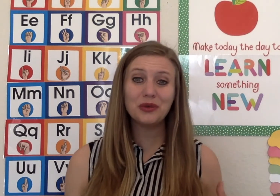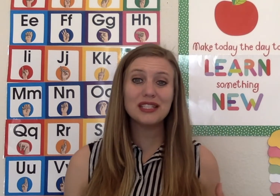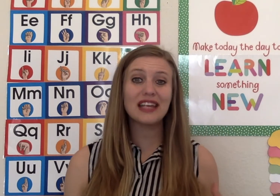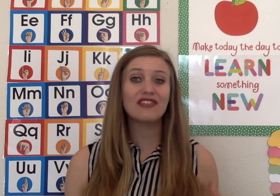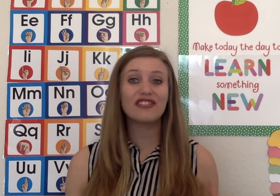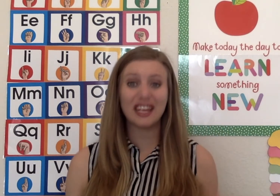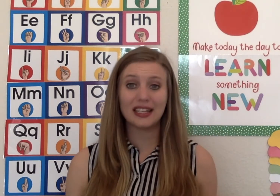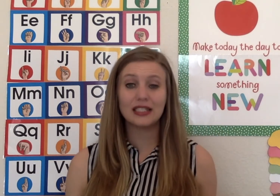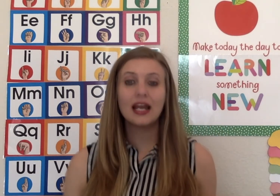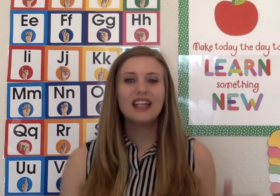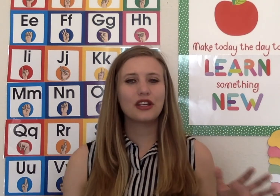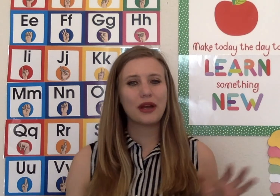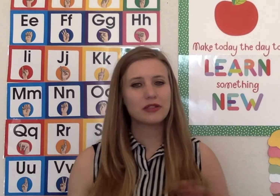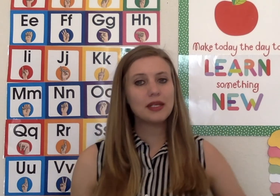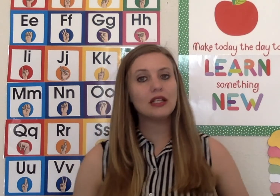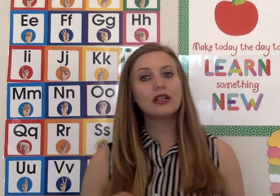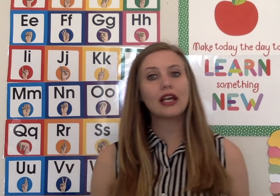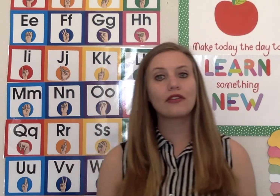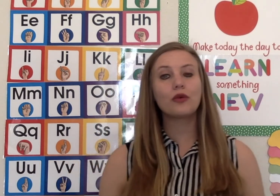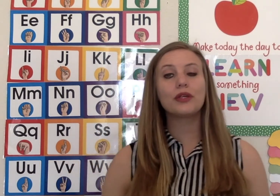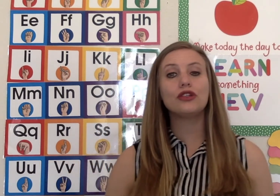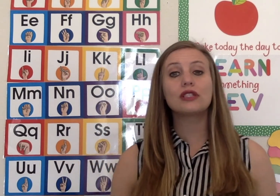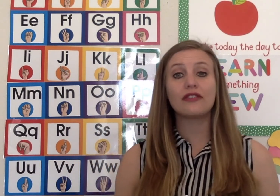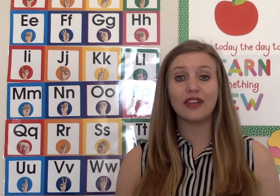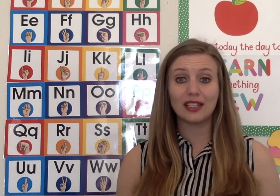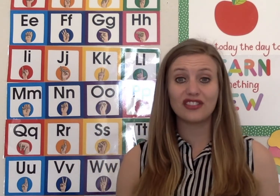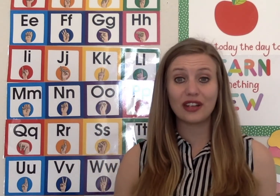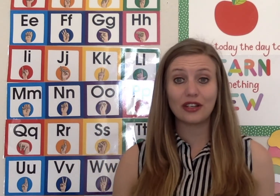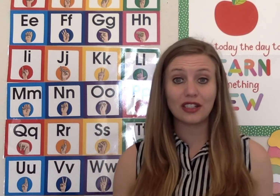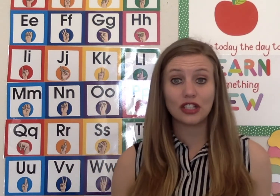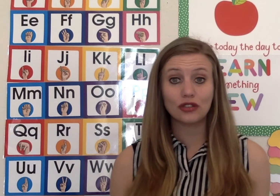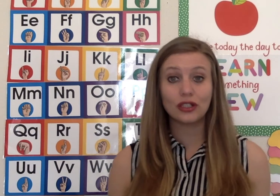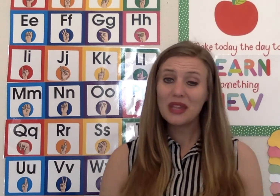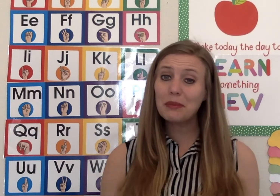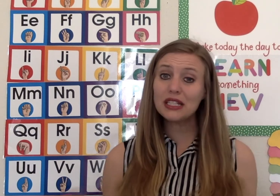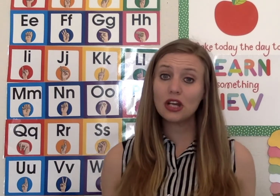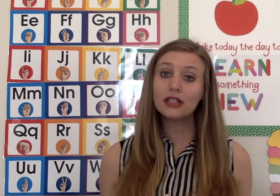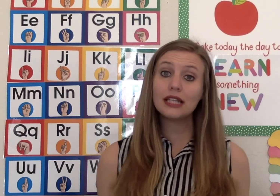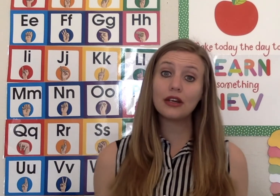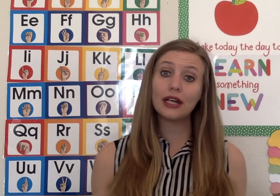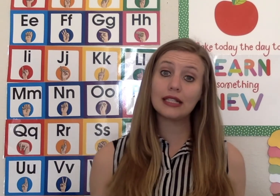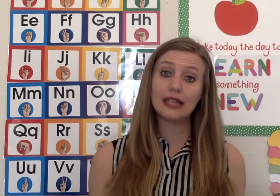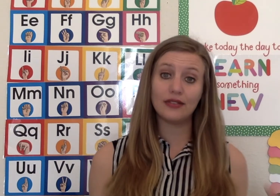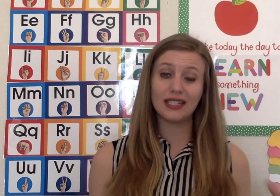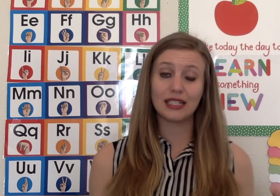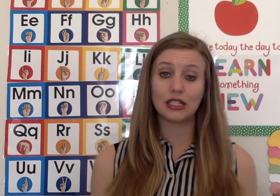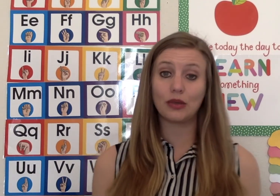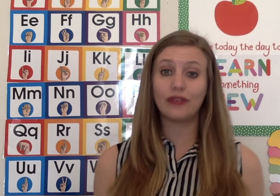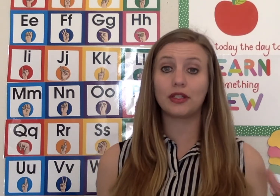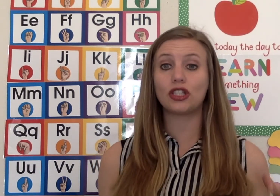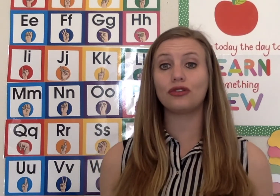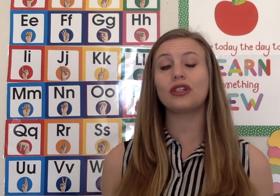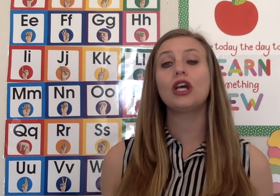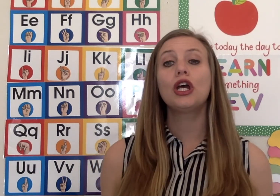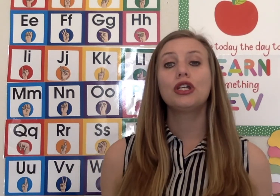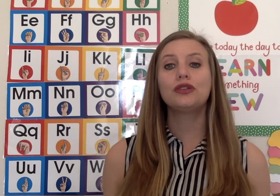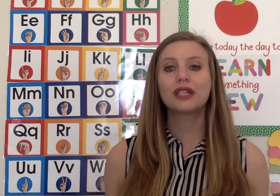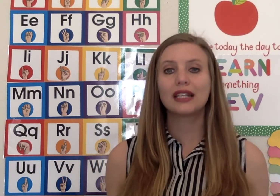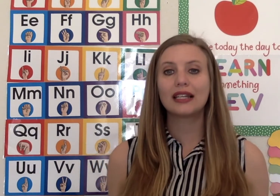and fans. Now you have to be a little careful when using fans around young children, but as long as they are at a safe distance away from the children, you can allow